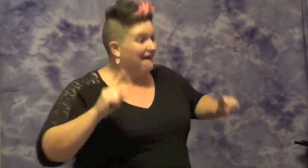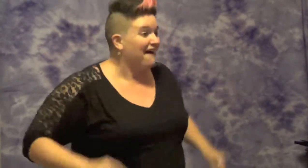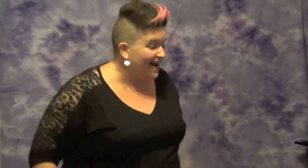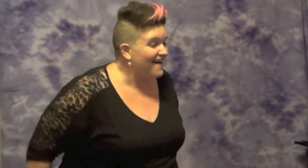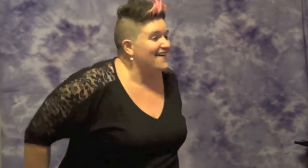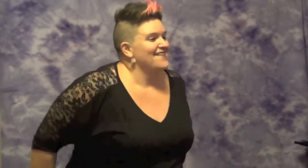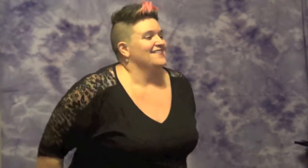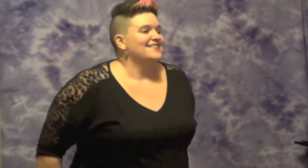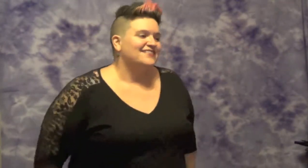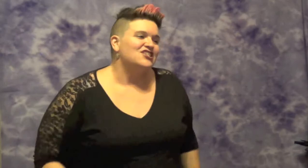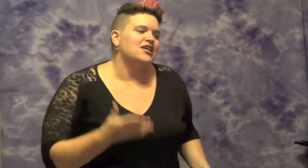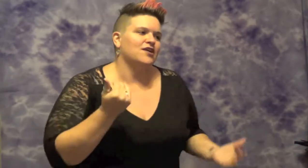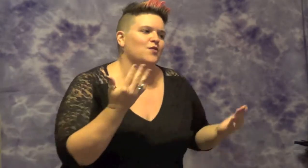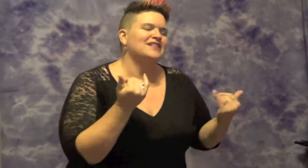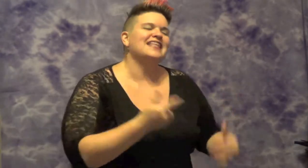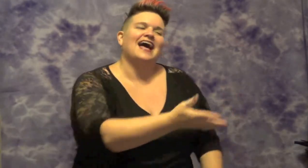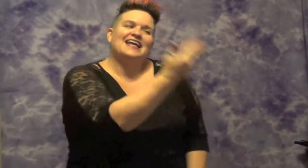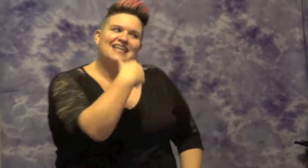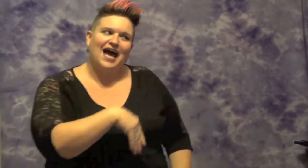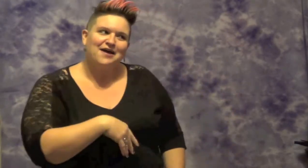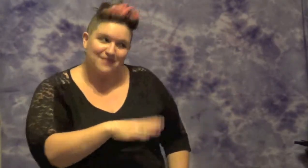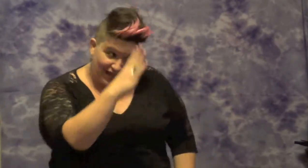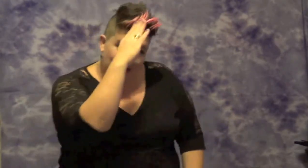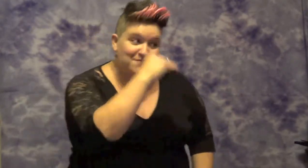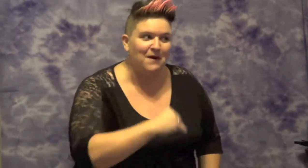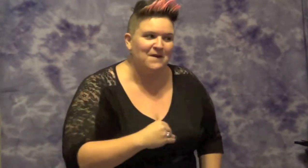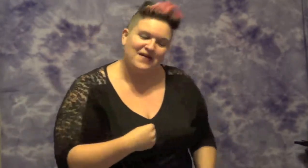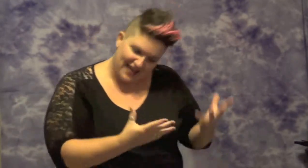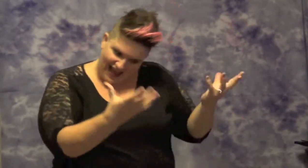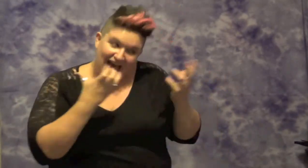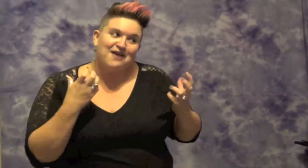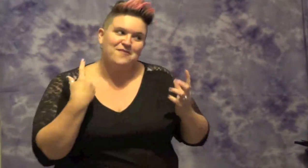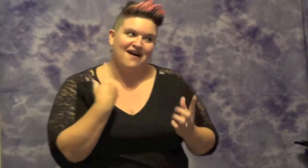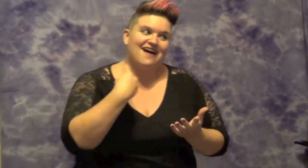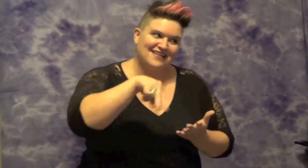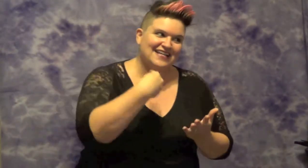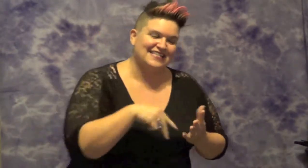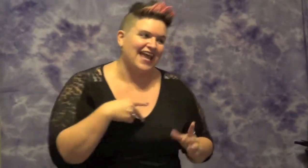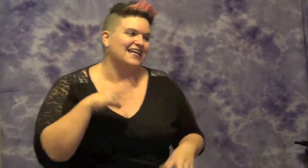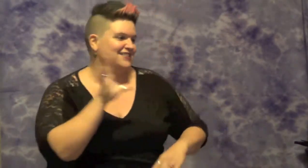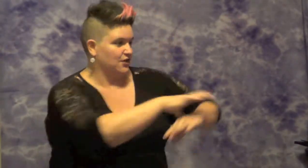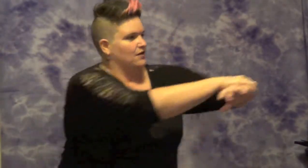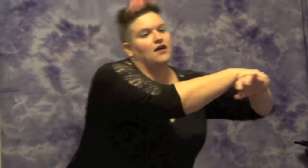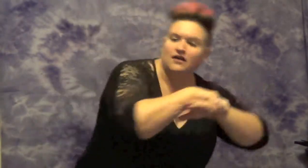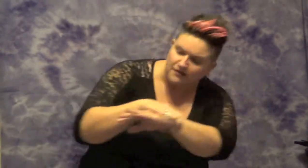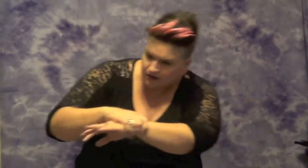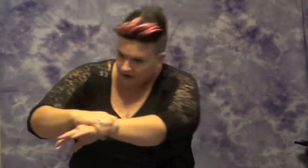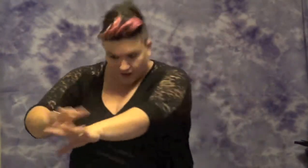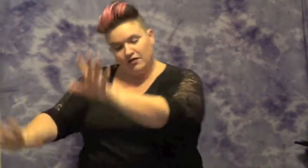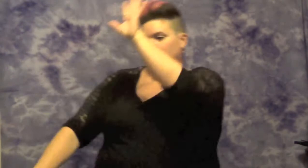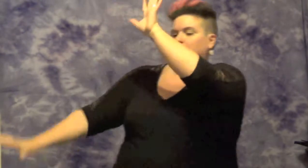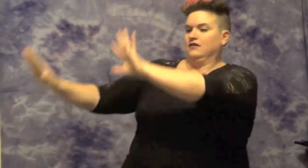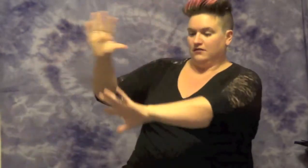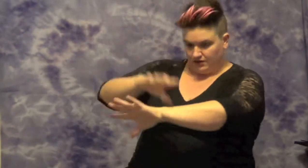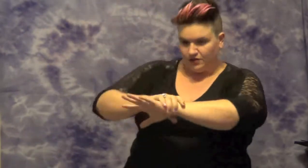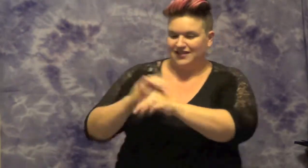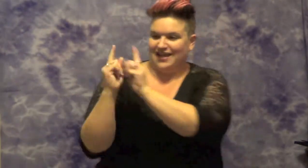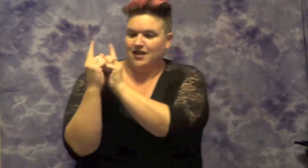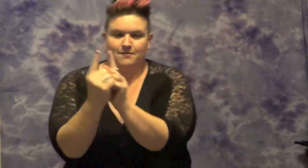She was like, come here boy I wanna dance for I said a word She was taking my